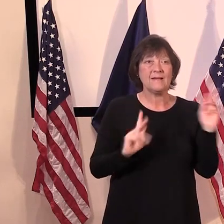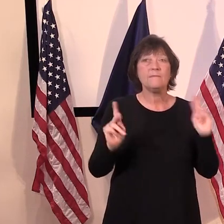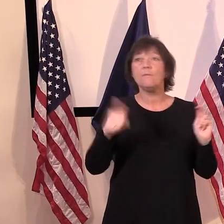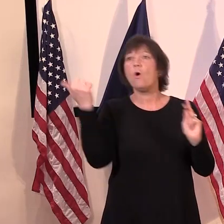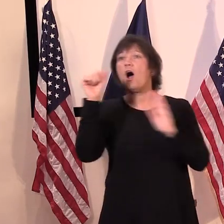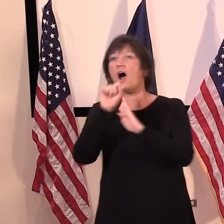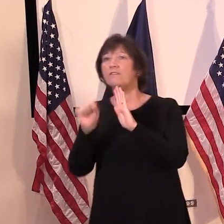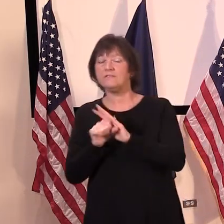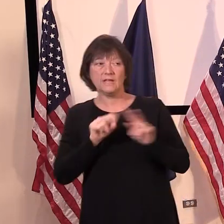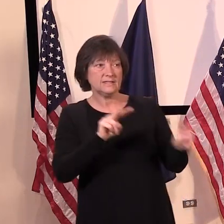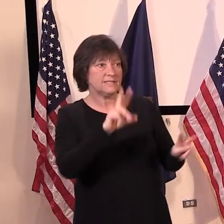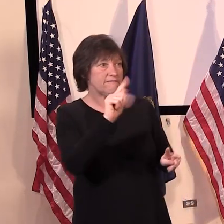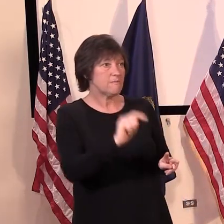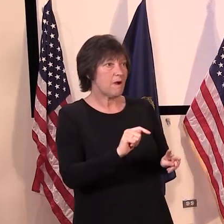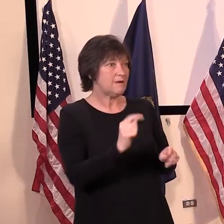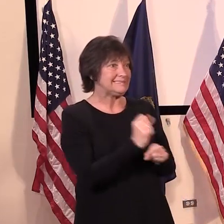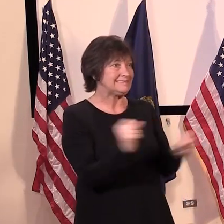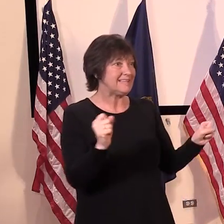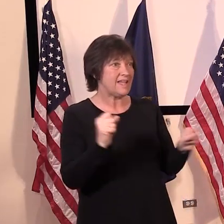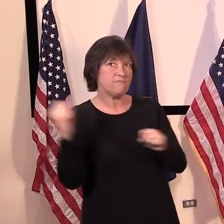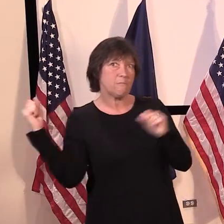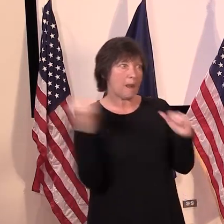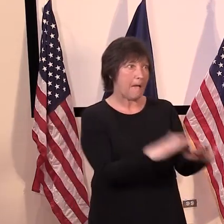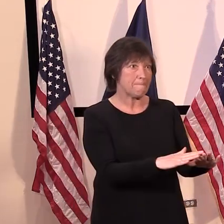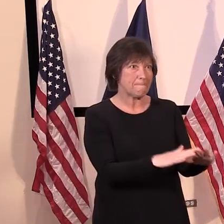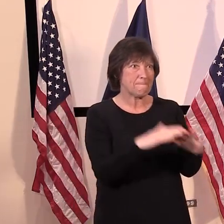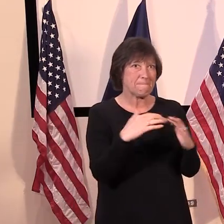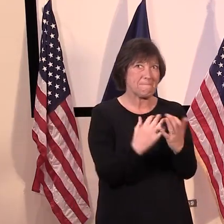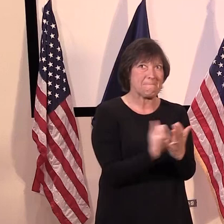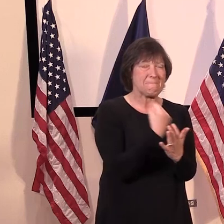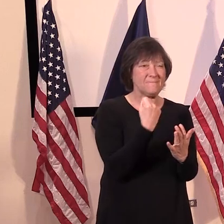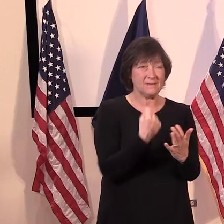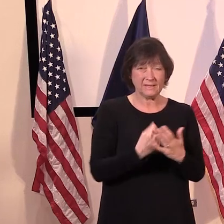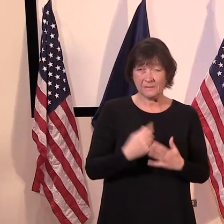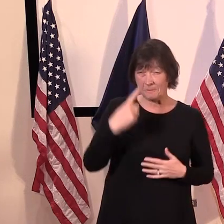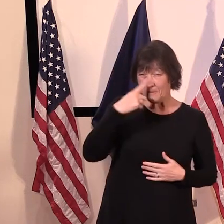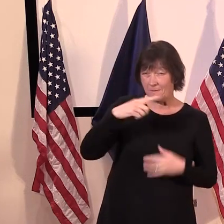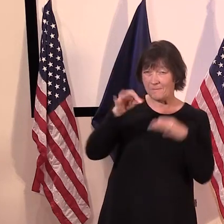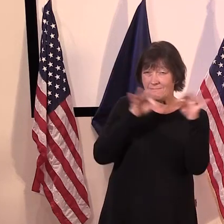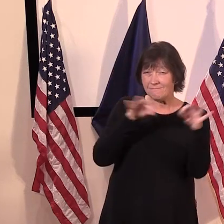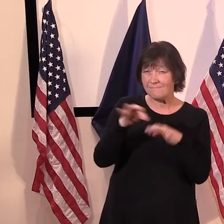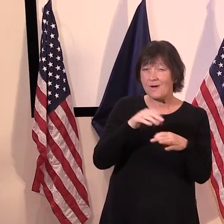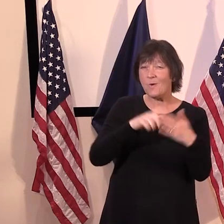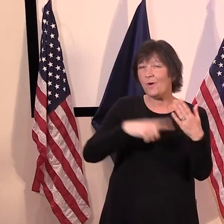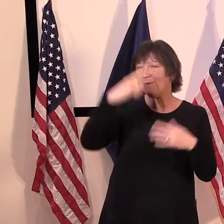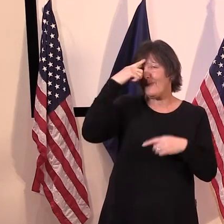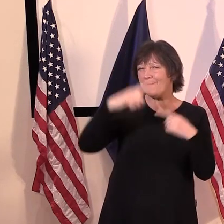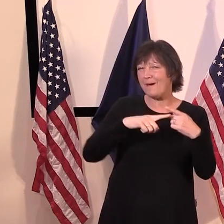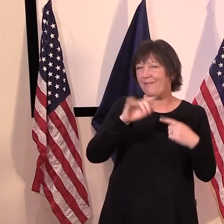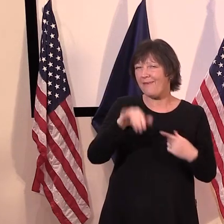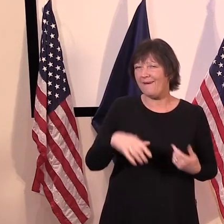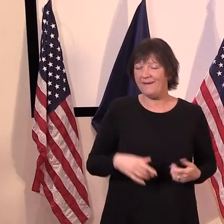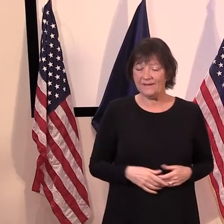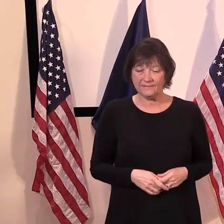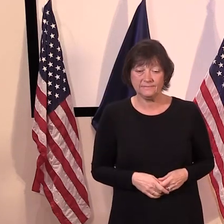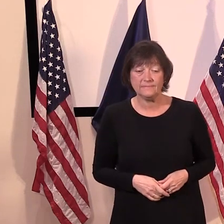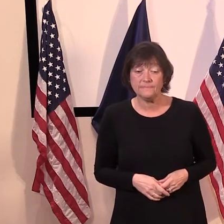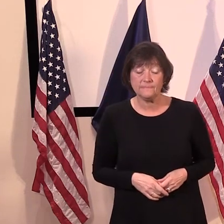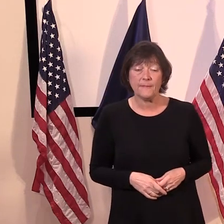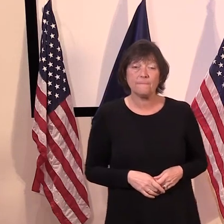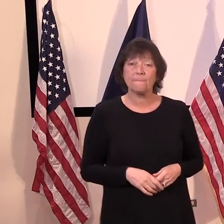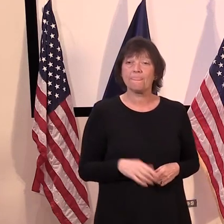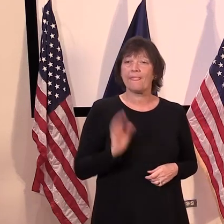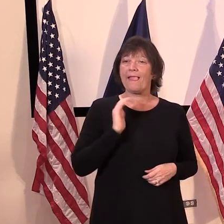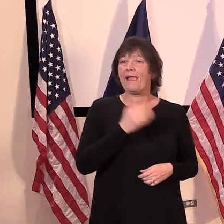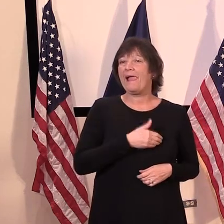other states to flock to Vermont. So can you just talk a little bit about, your thinking there? Yeah. In terms of, some of the attractions